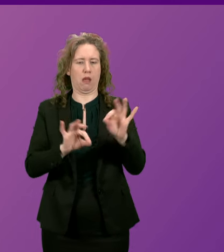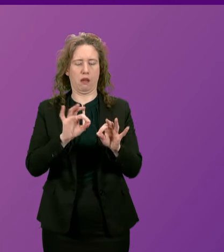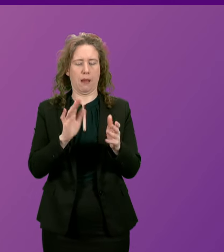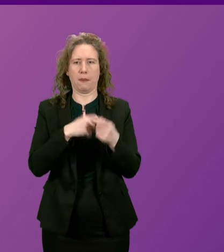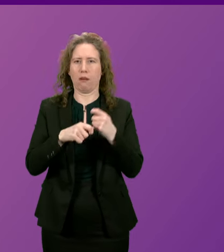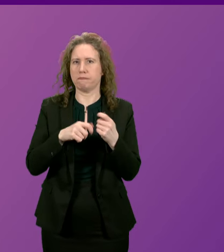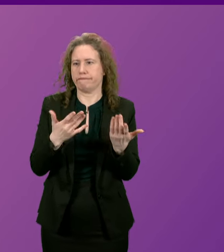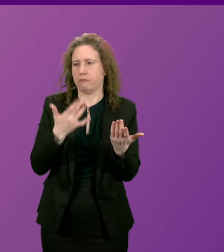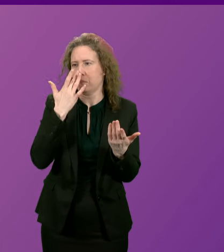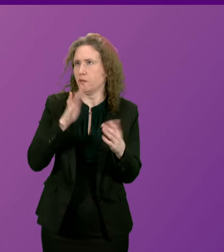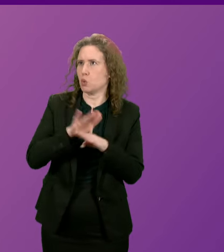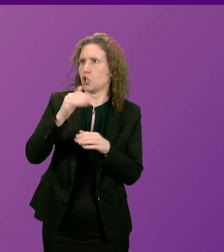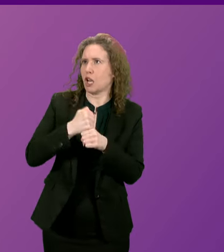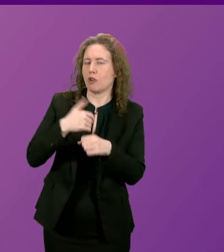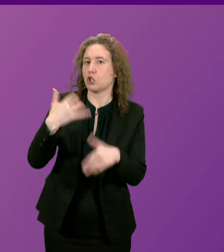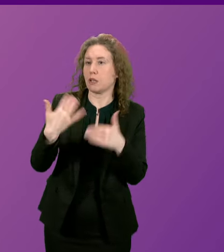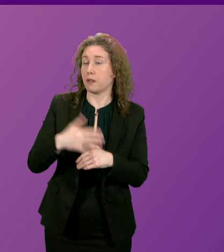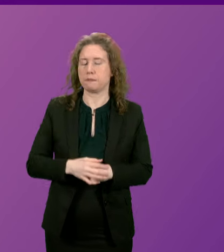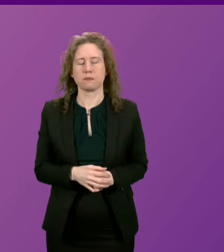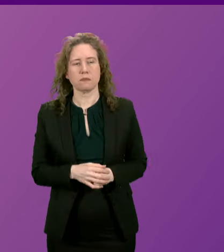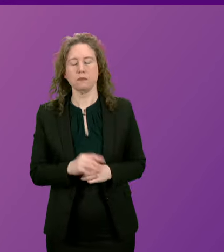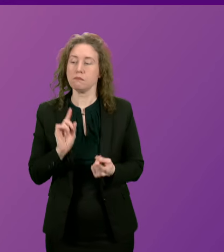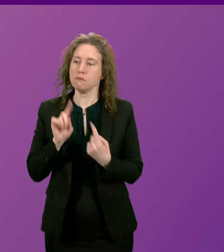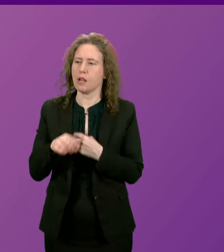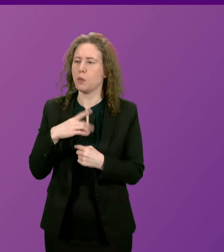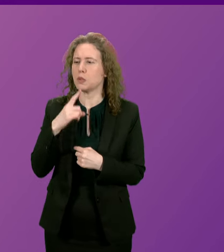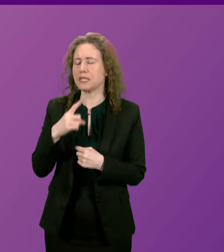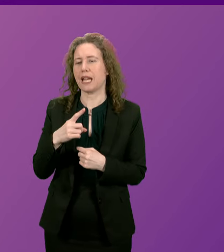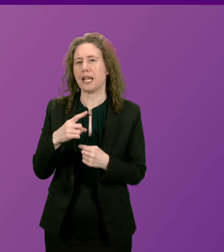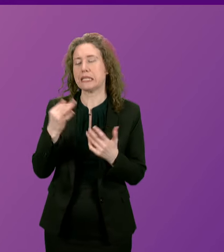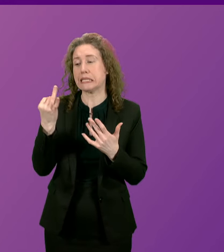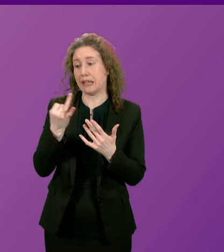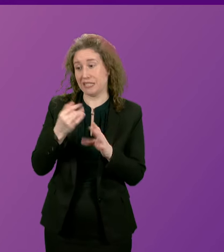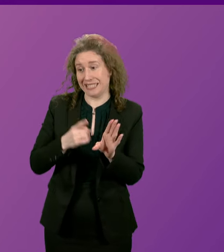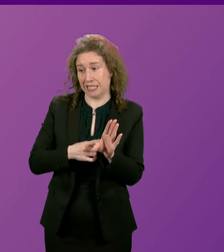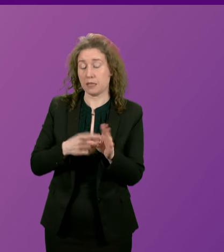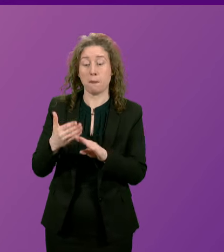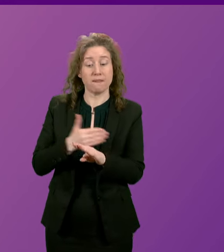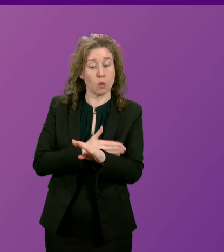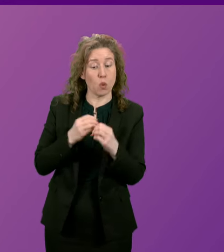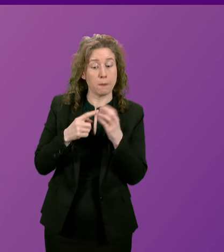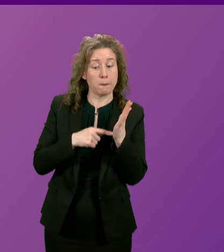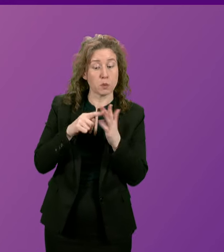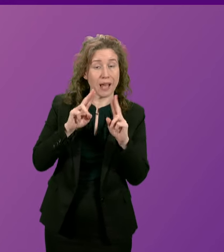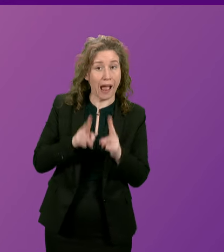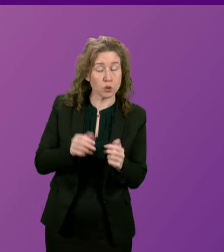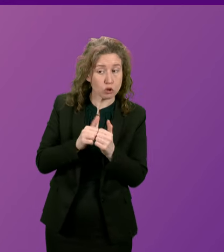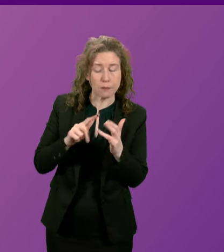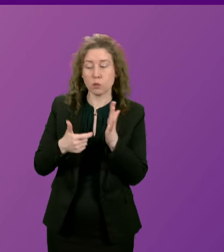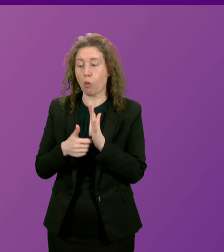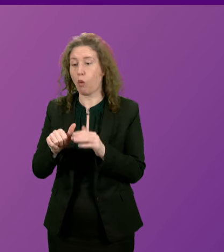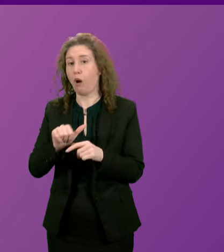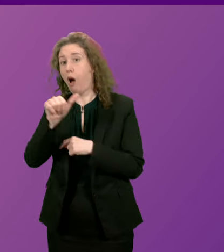First minister. Officer, can I say that this government for 17 years, whether that was before the Butte House agreement or as part of the Butte House agreement,